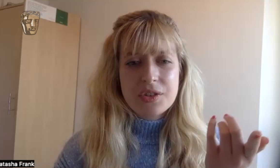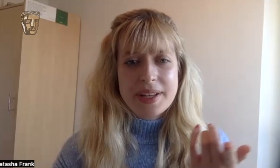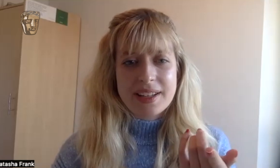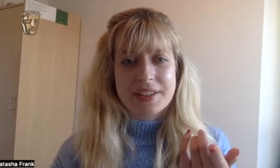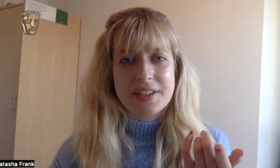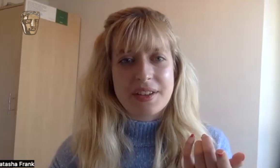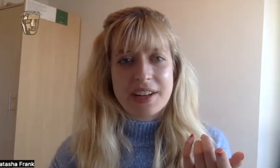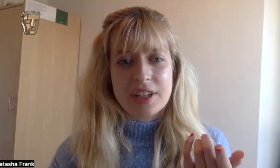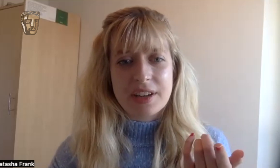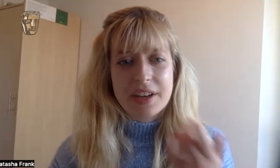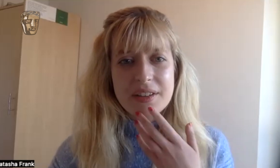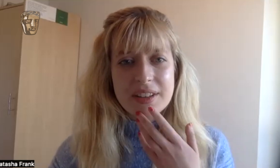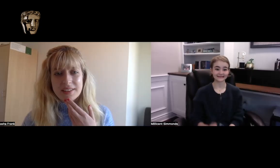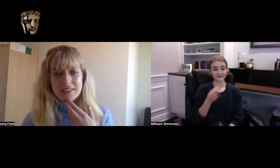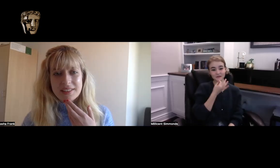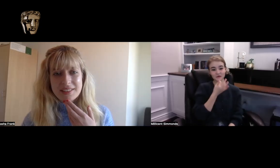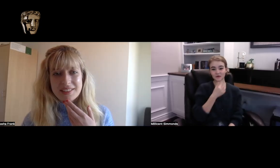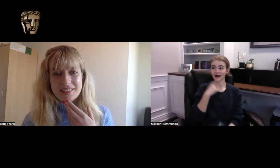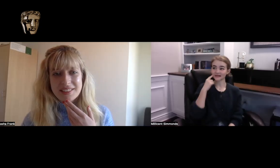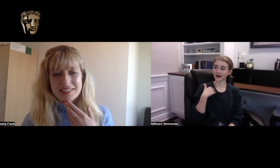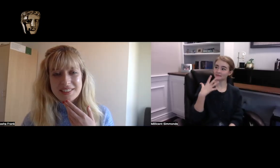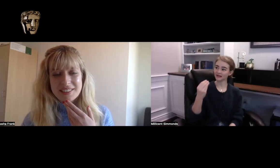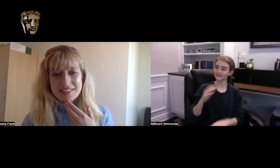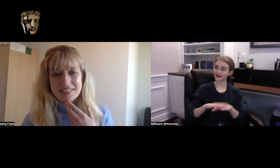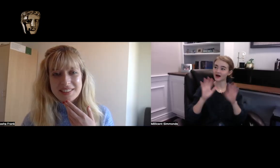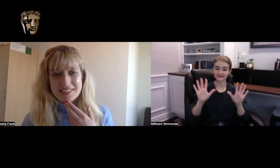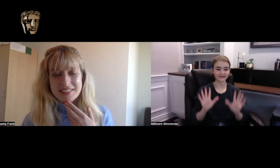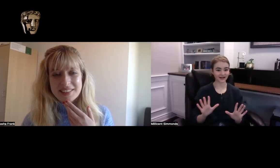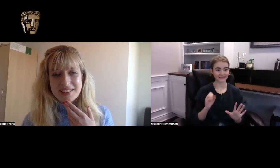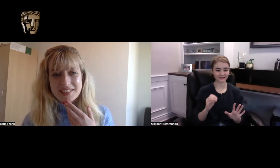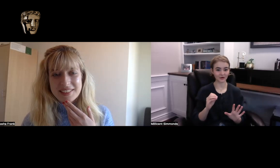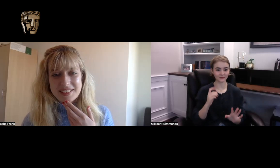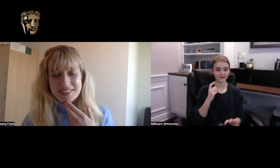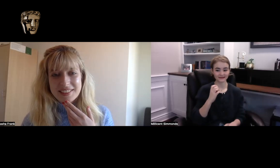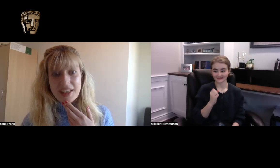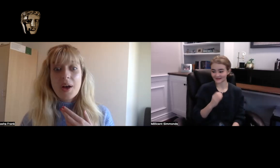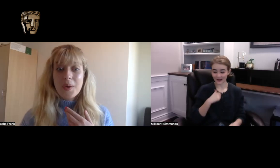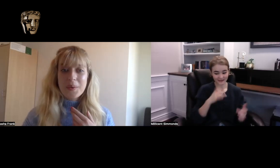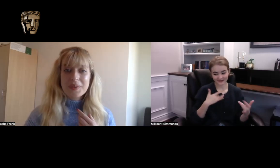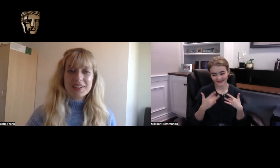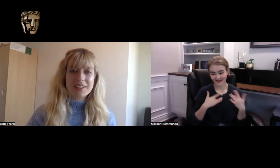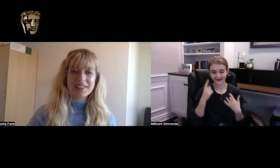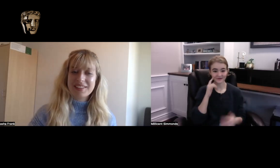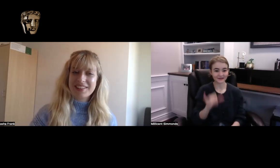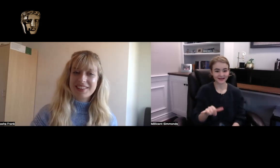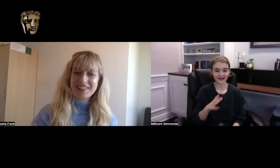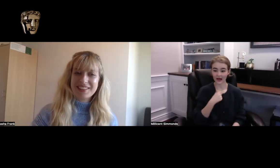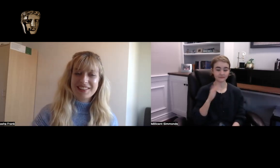going to London soon actually aren't you soon I leave on Sunday so I'm so excited